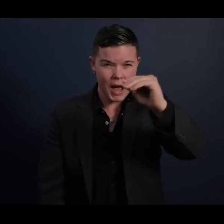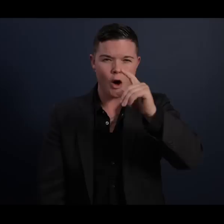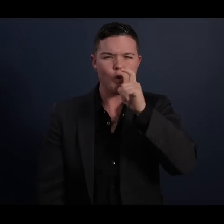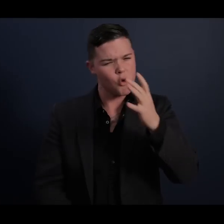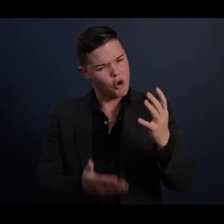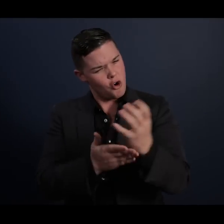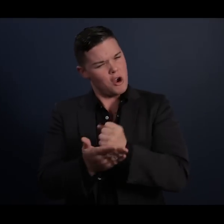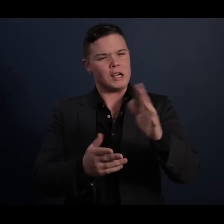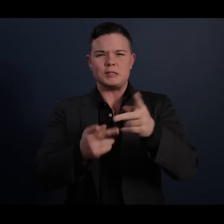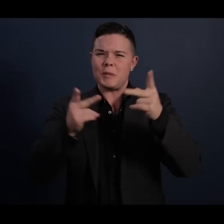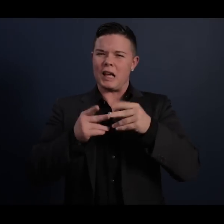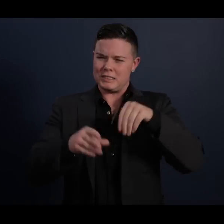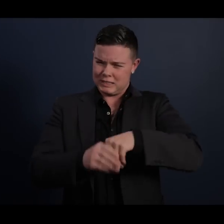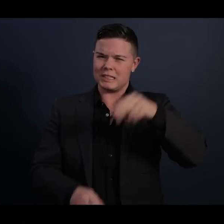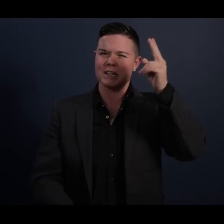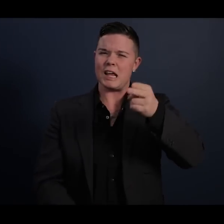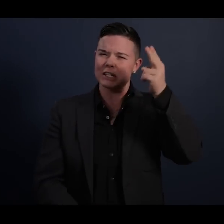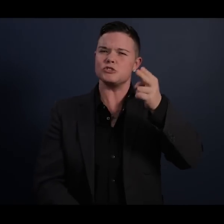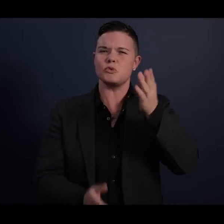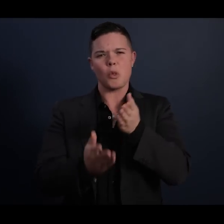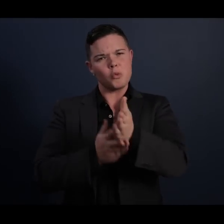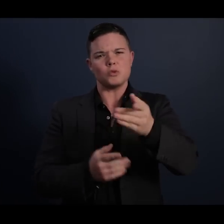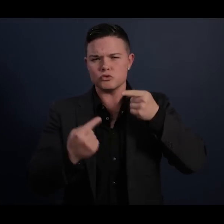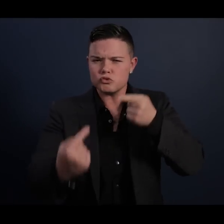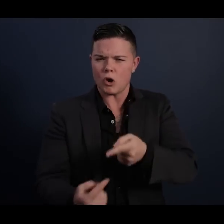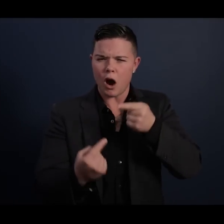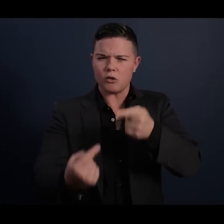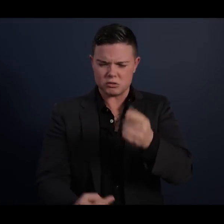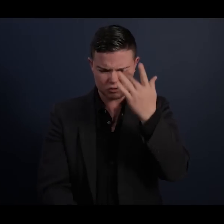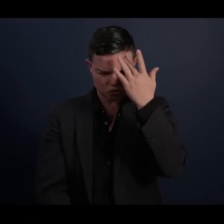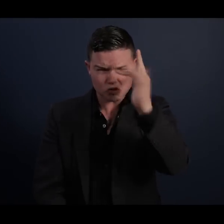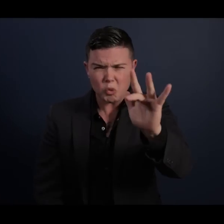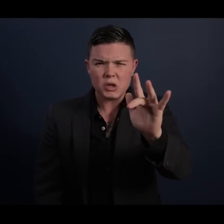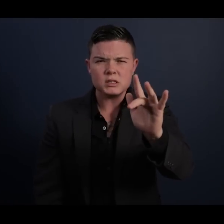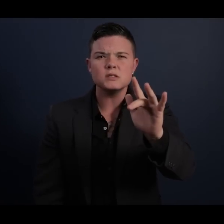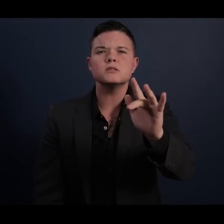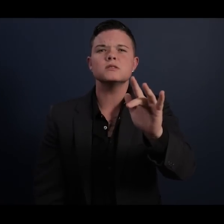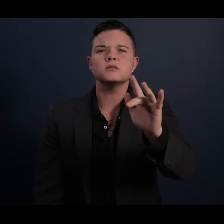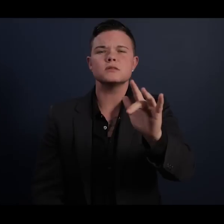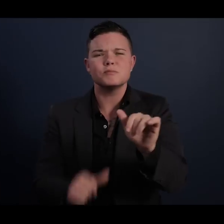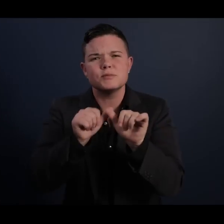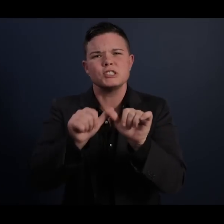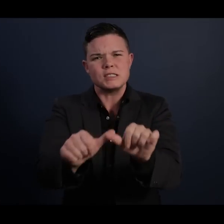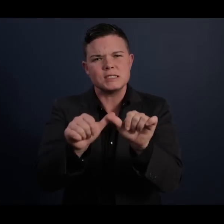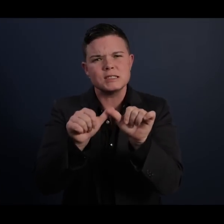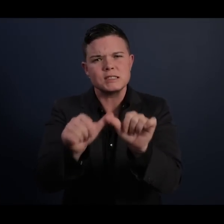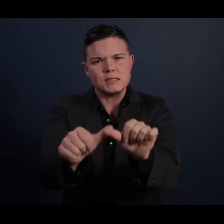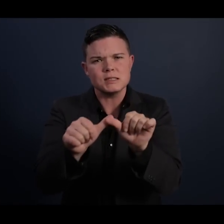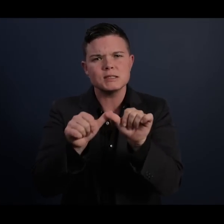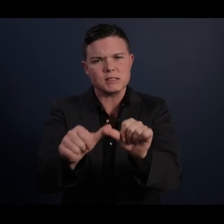his place in history through struggle and shrewdness and persistence and faith.